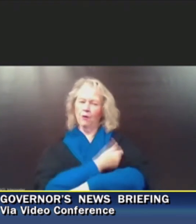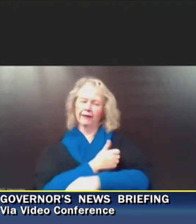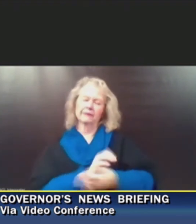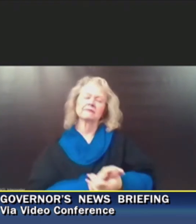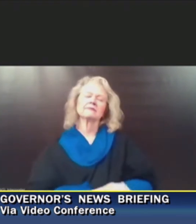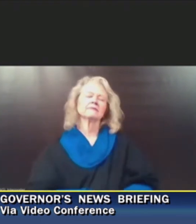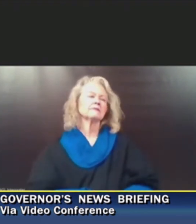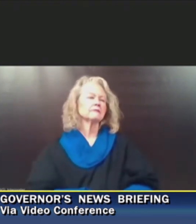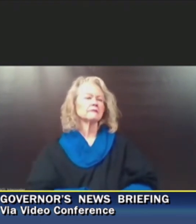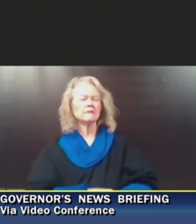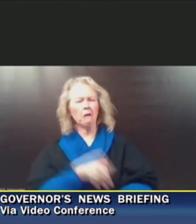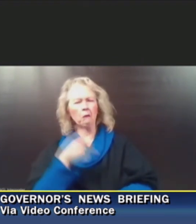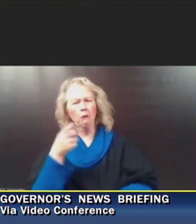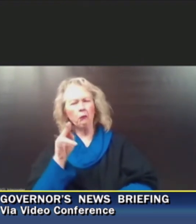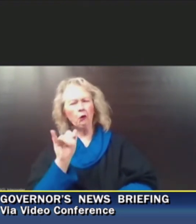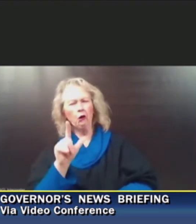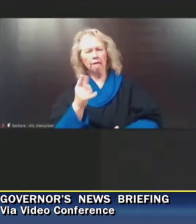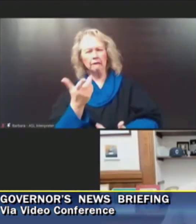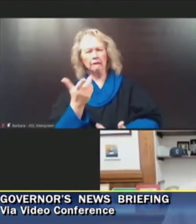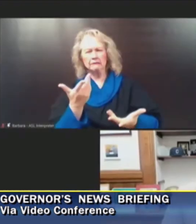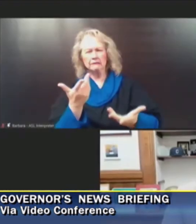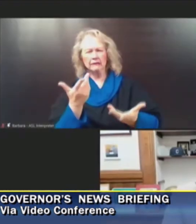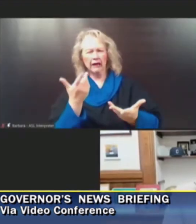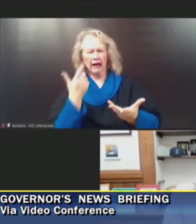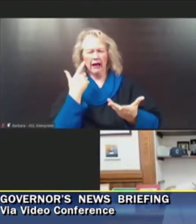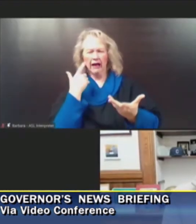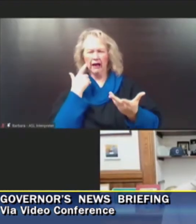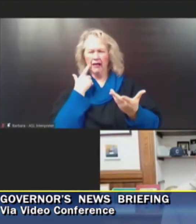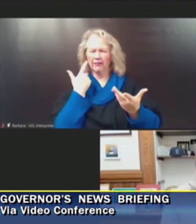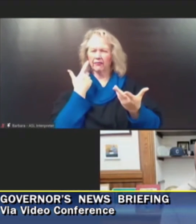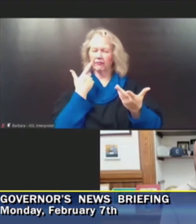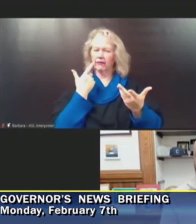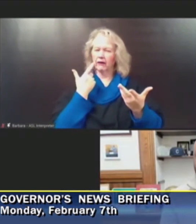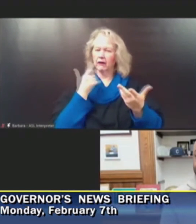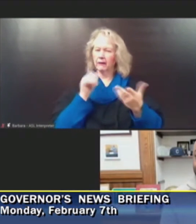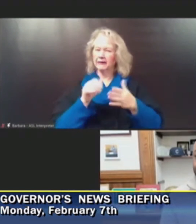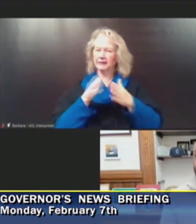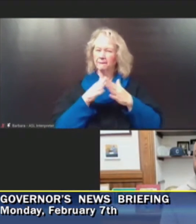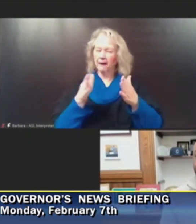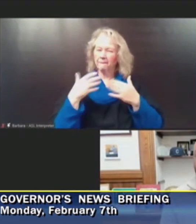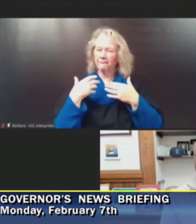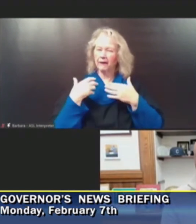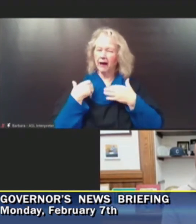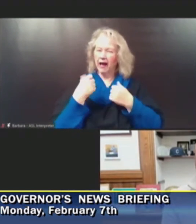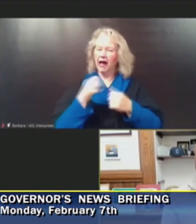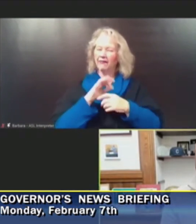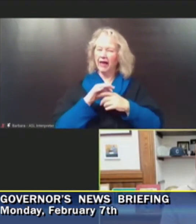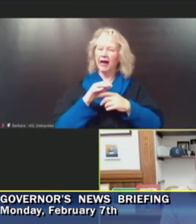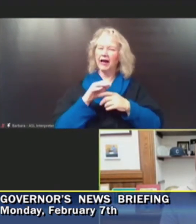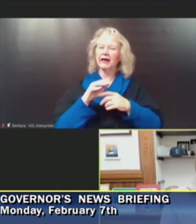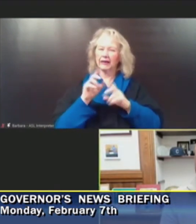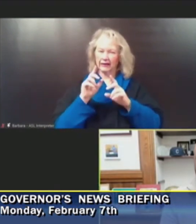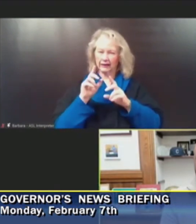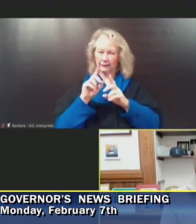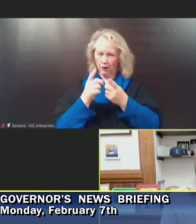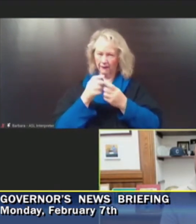Paul, do you have that? Isn't it the discretion of the public health and the commission of education? You are correct, governor. That will be